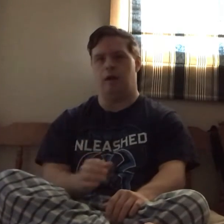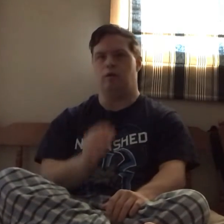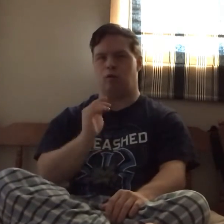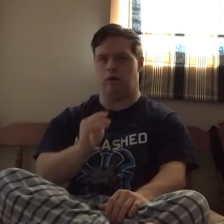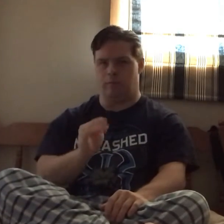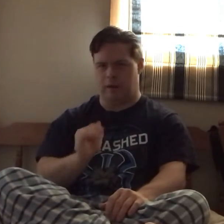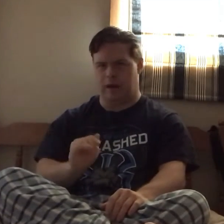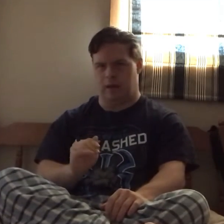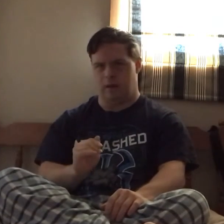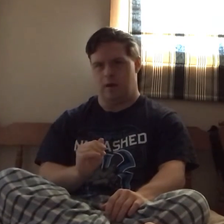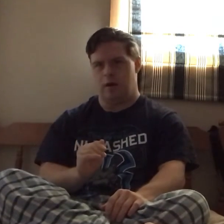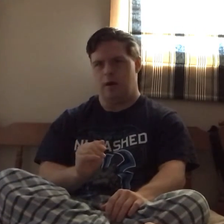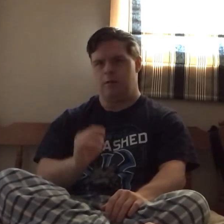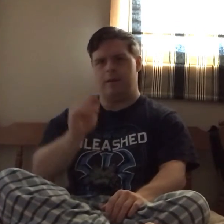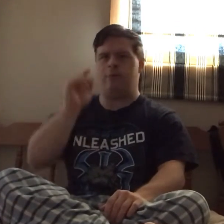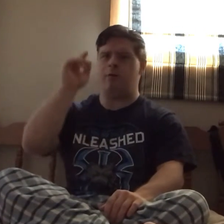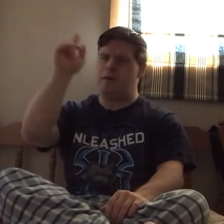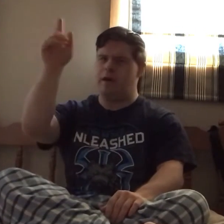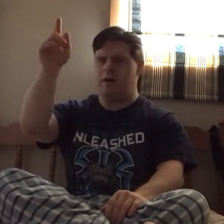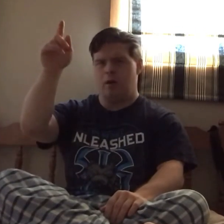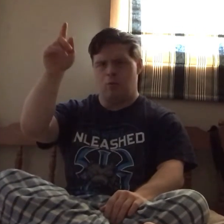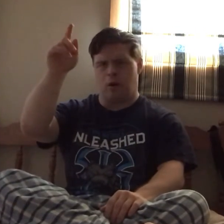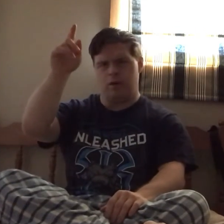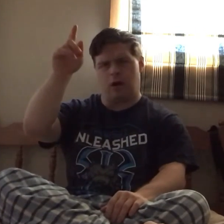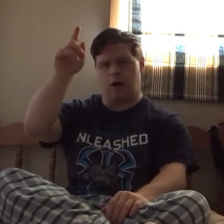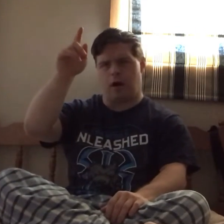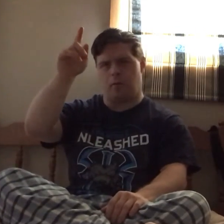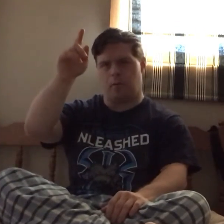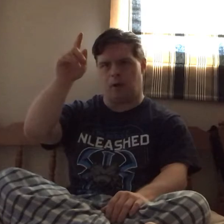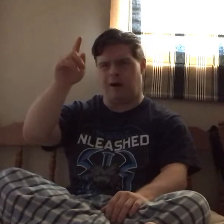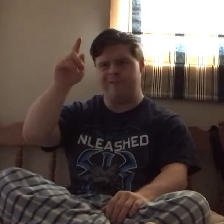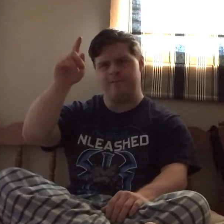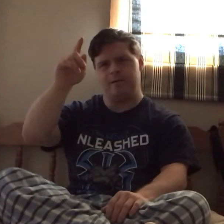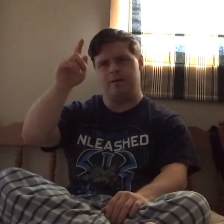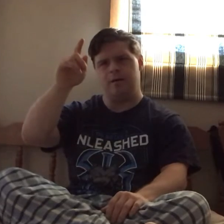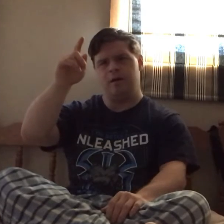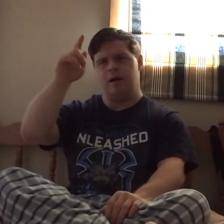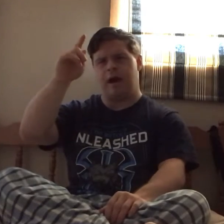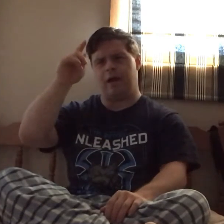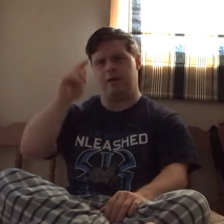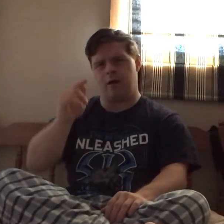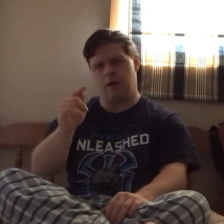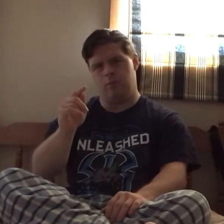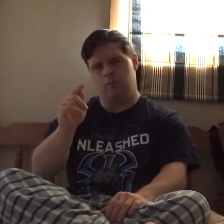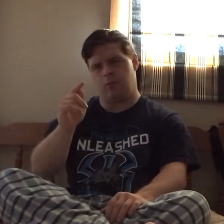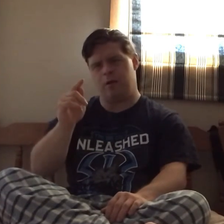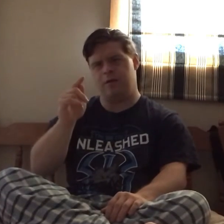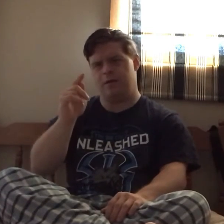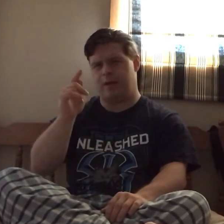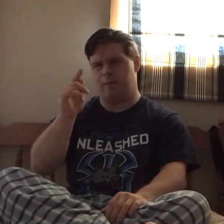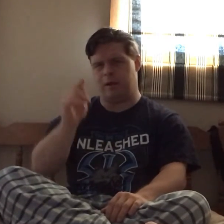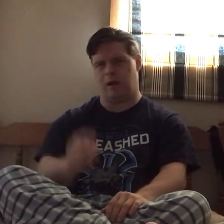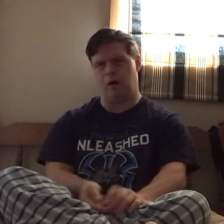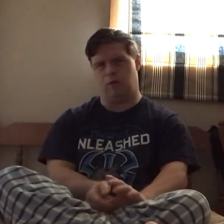do you mean? There would be one up above, and there are one down below. So,